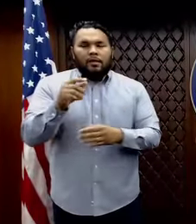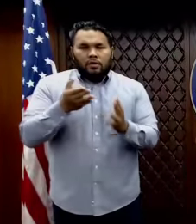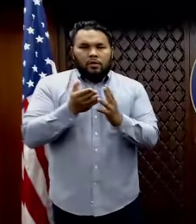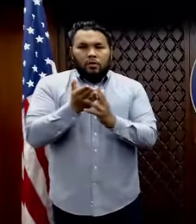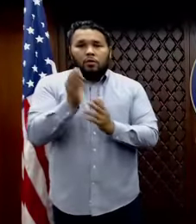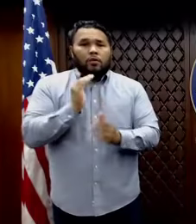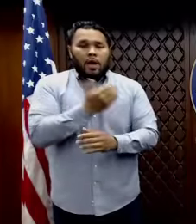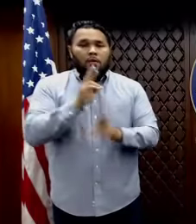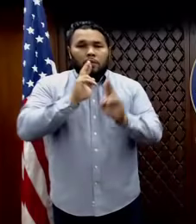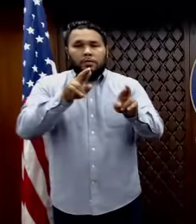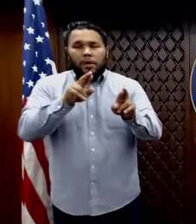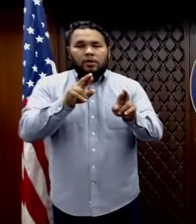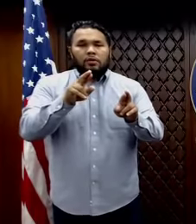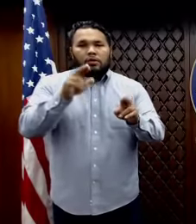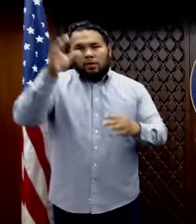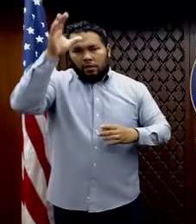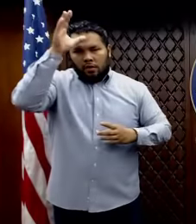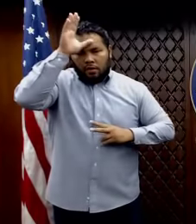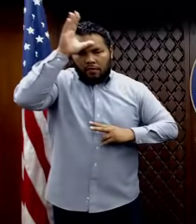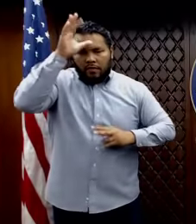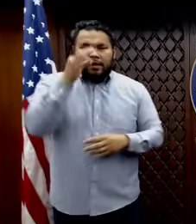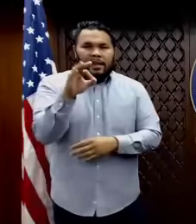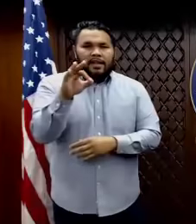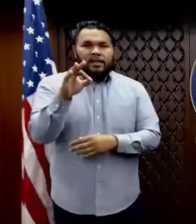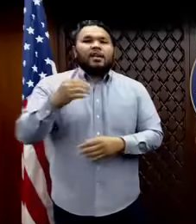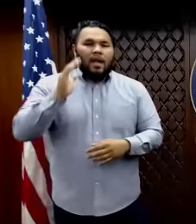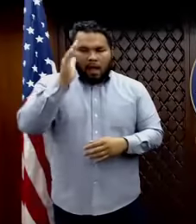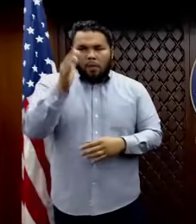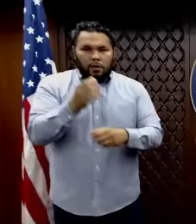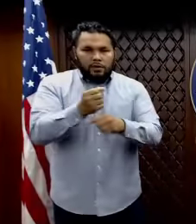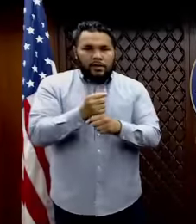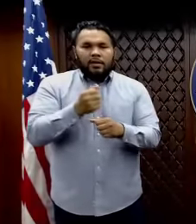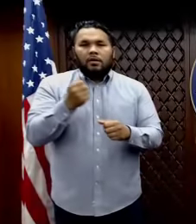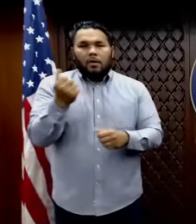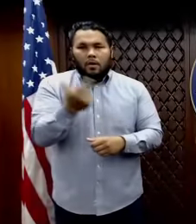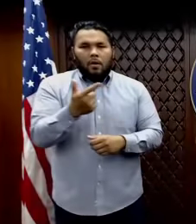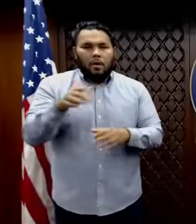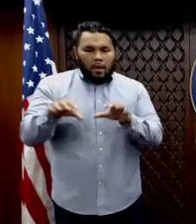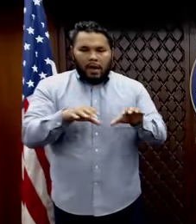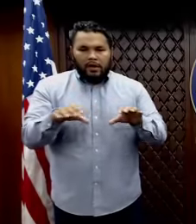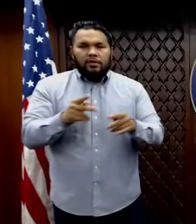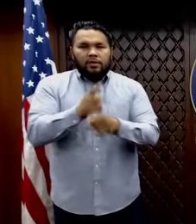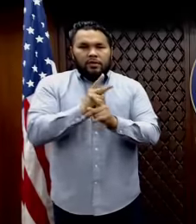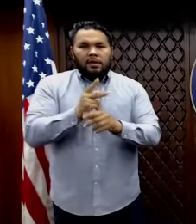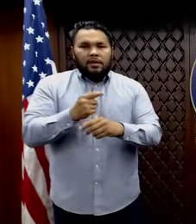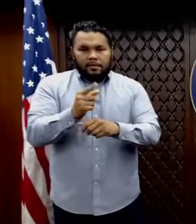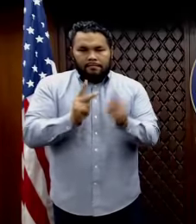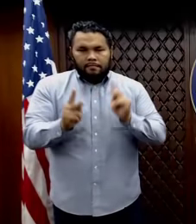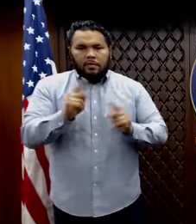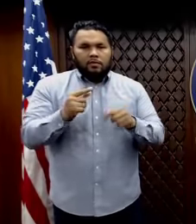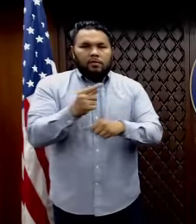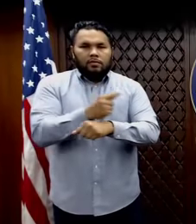promised each of you that I would undertake any action necessary to keep the people of Guam safe.